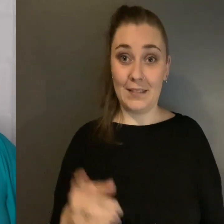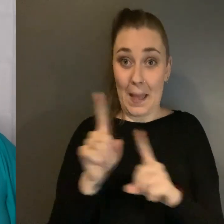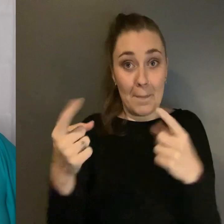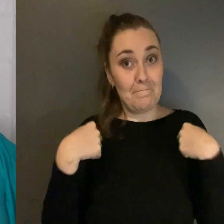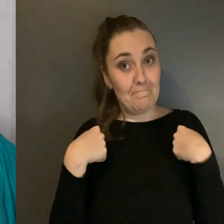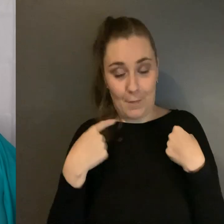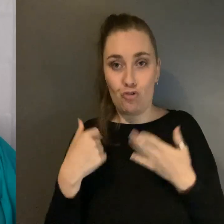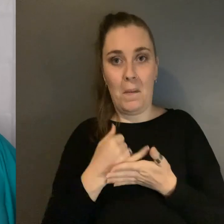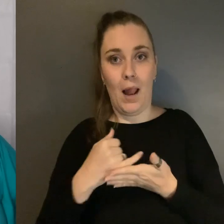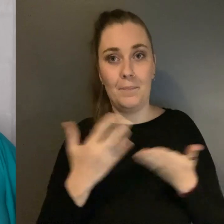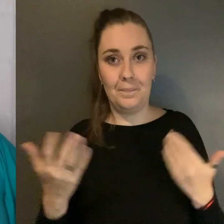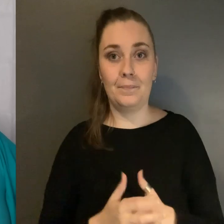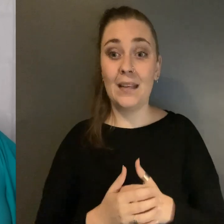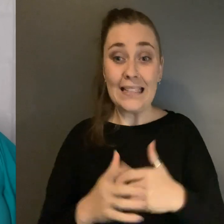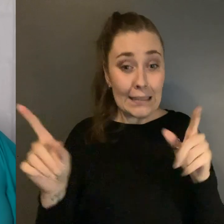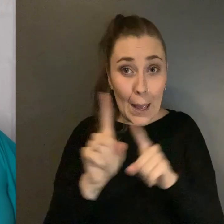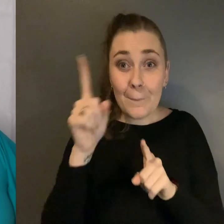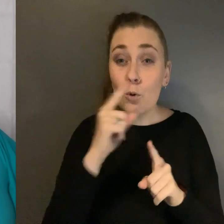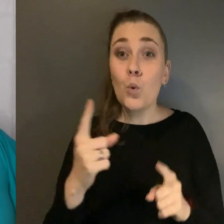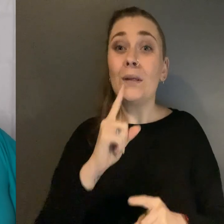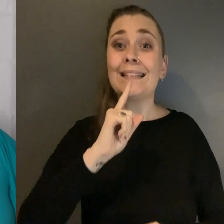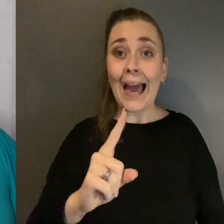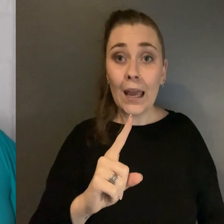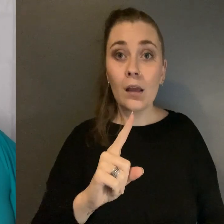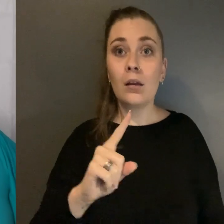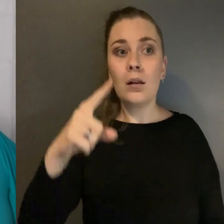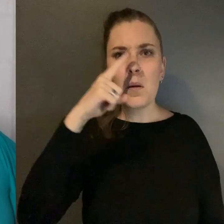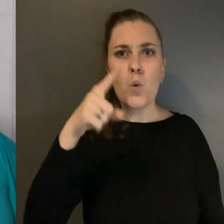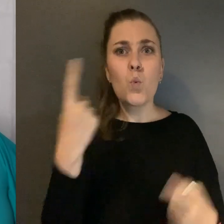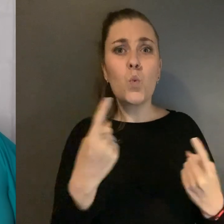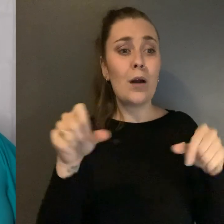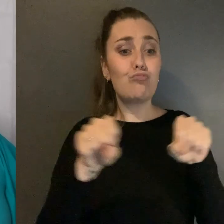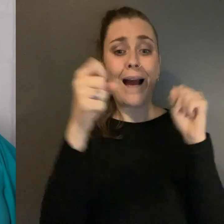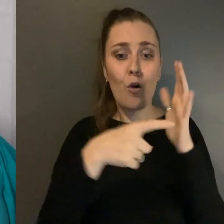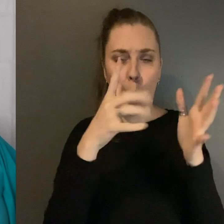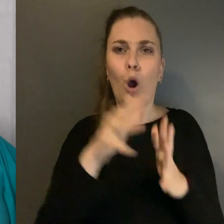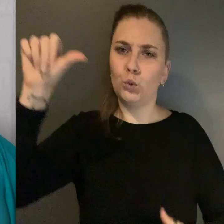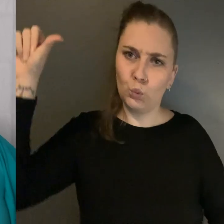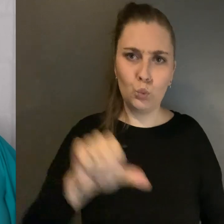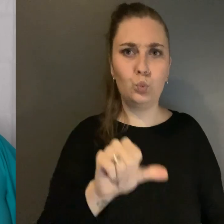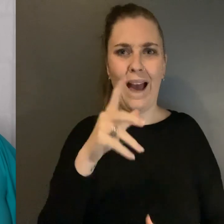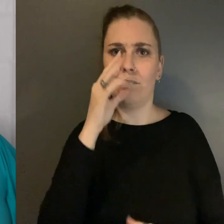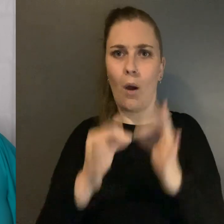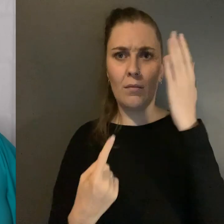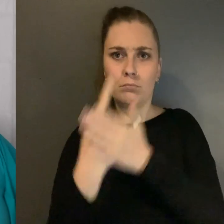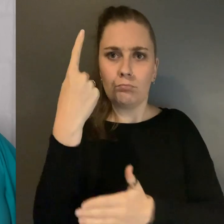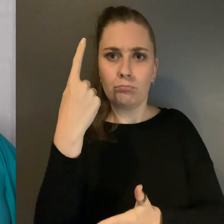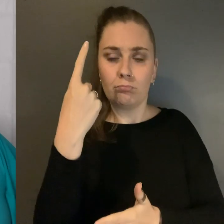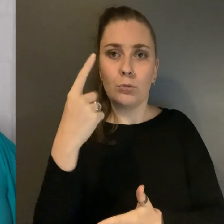So are the people who say that people who break the law should face the consequences Because they're